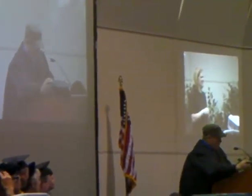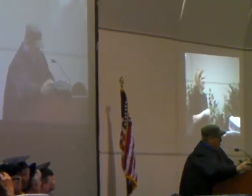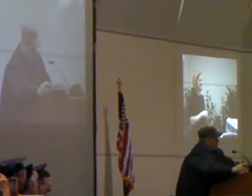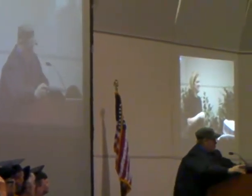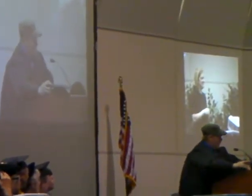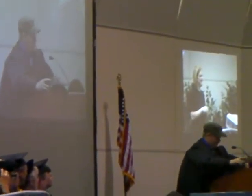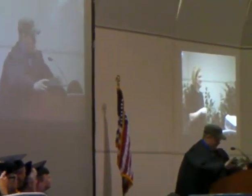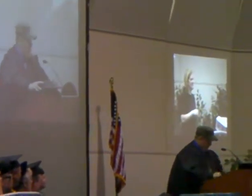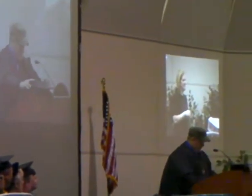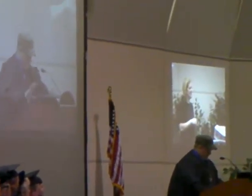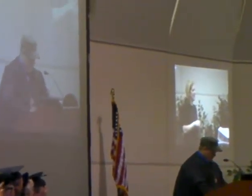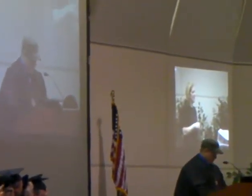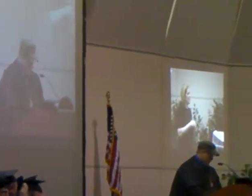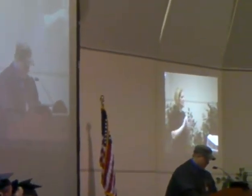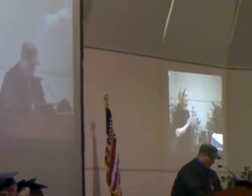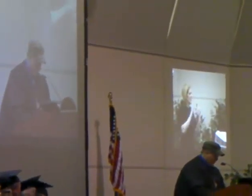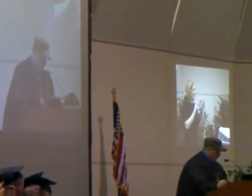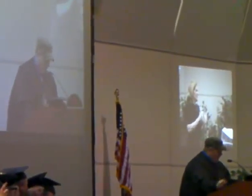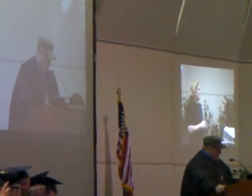But it's great.